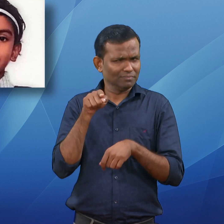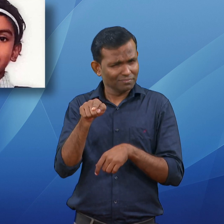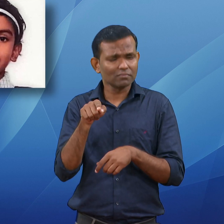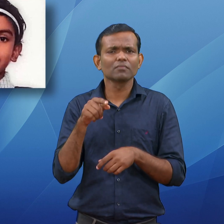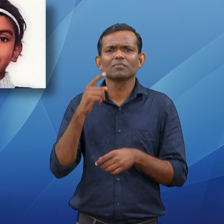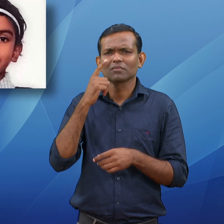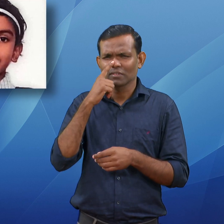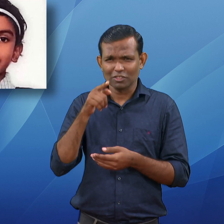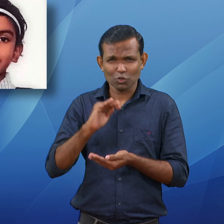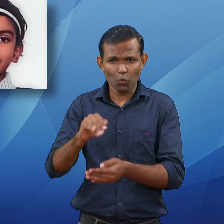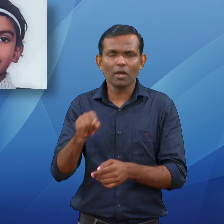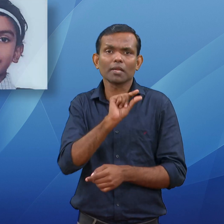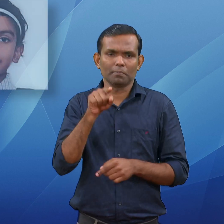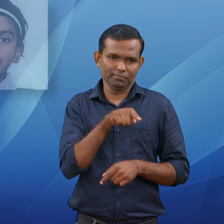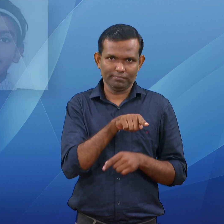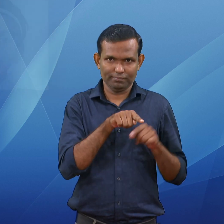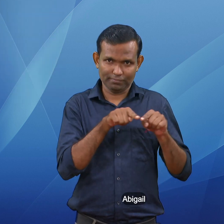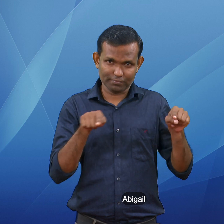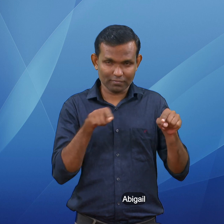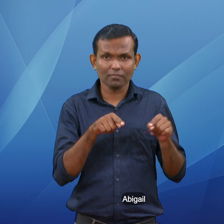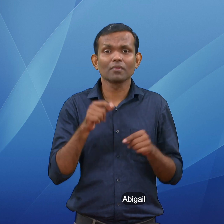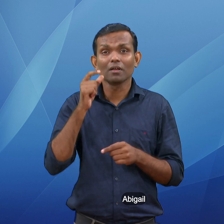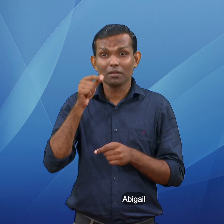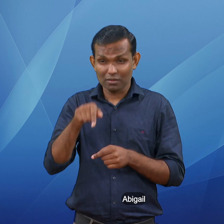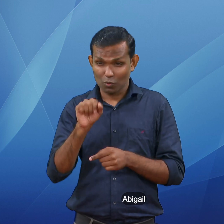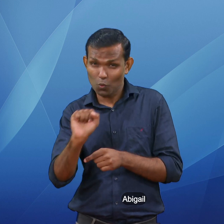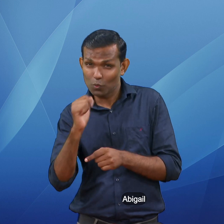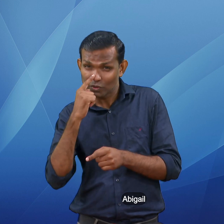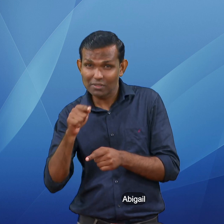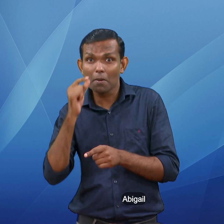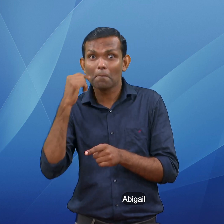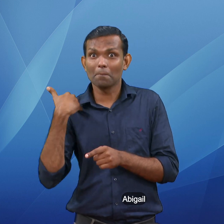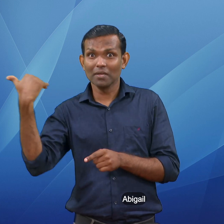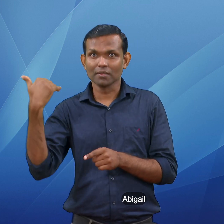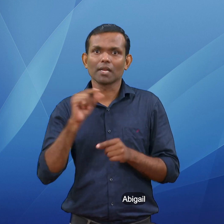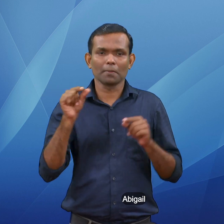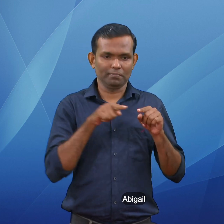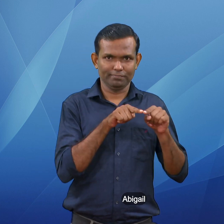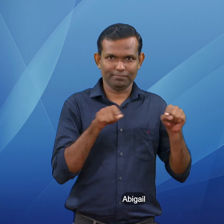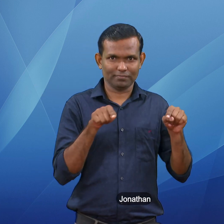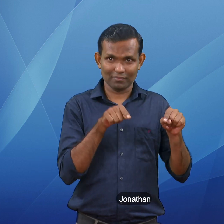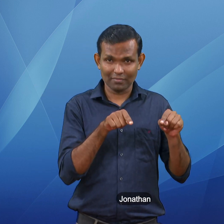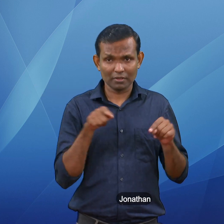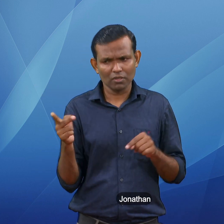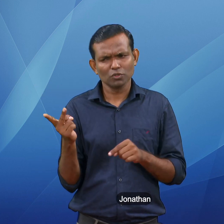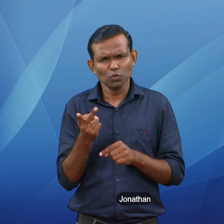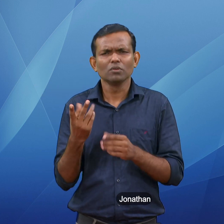eight-year-old brother, Jonathan. She was abducted by people in a car on No. 27. The abductors rang